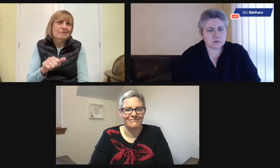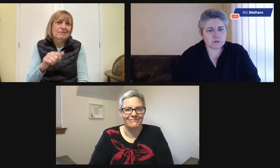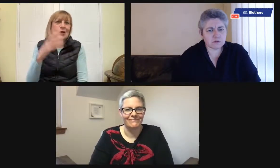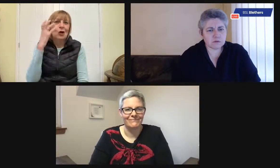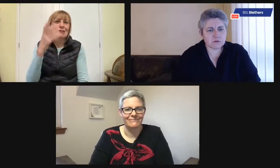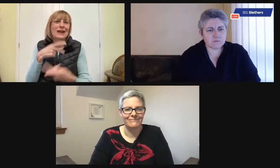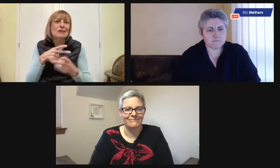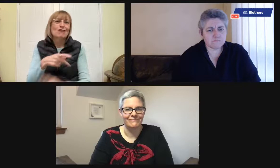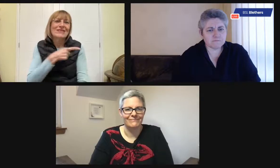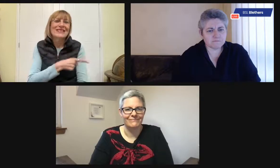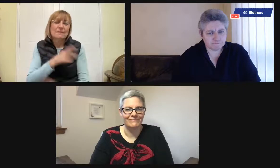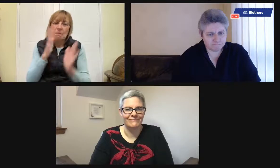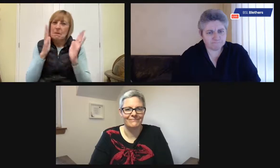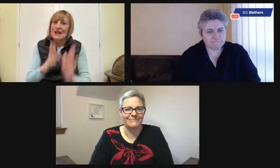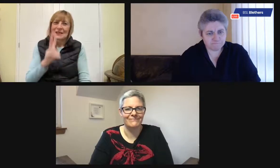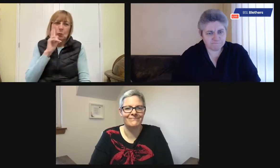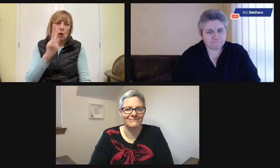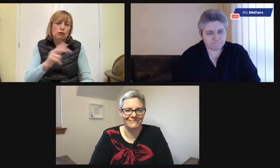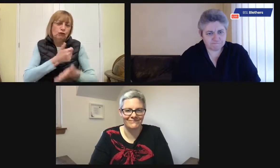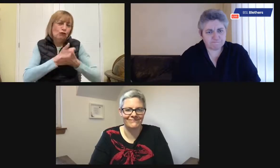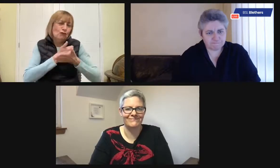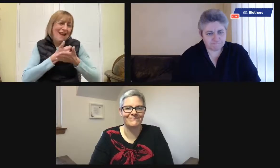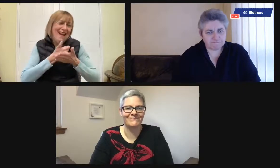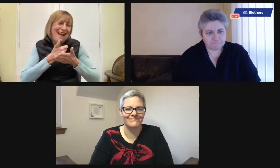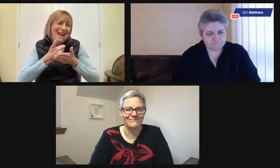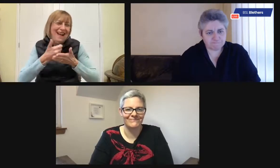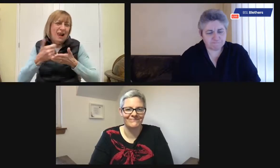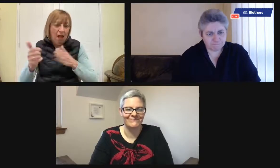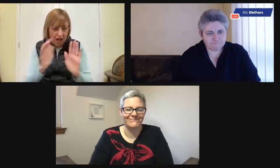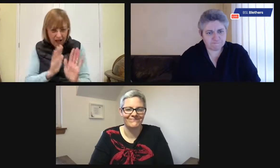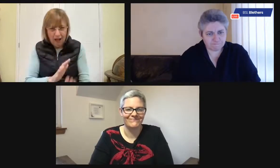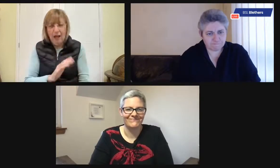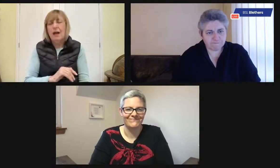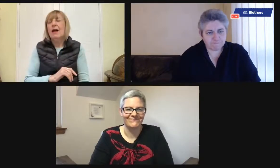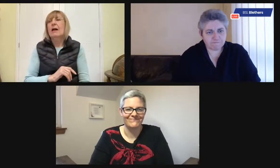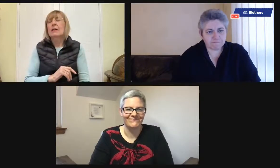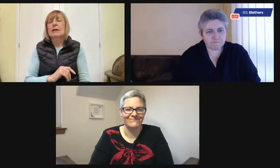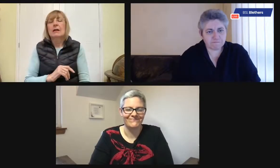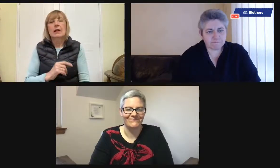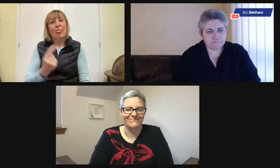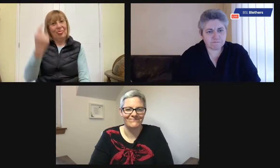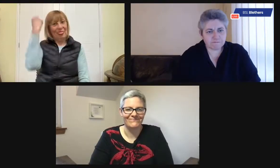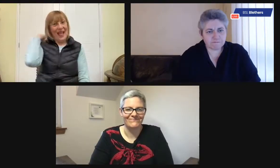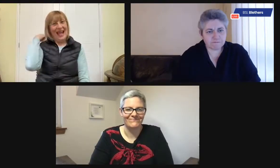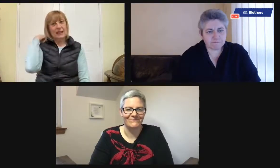my mother was a massive Coronation Street fan. She loved Corrie. She would watch it regularly.